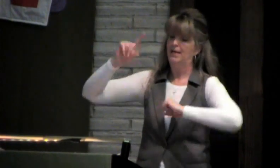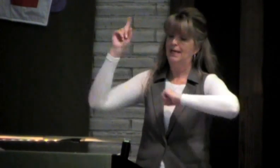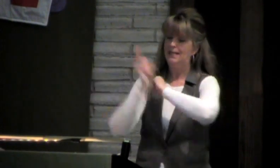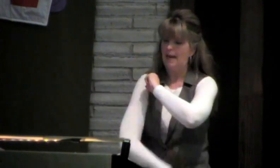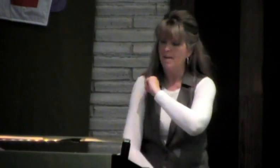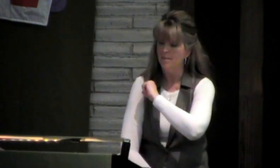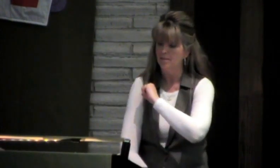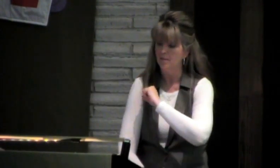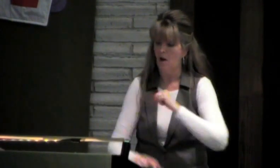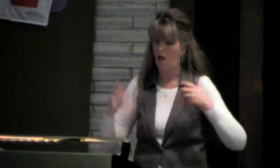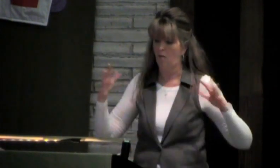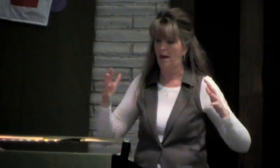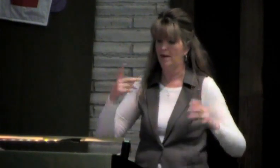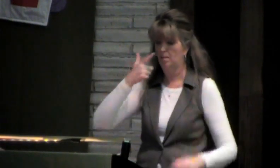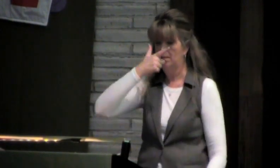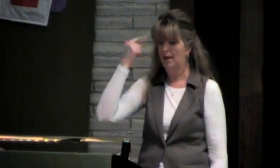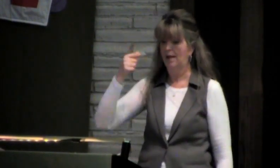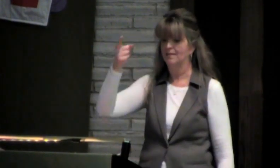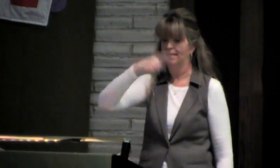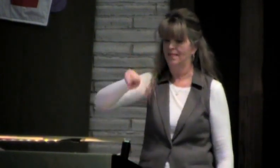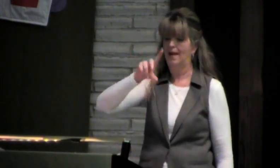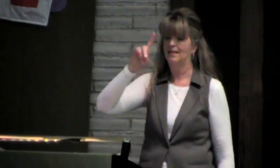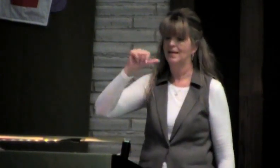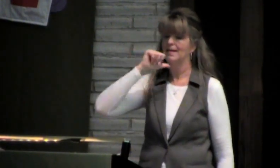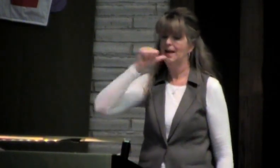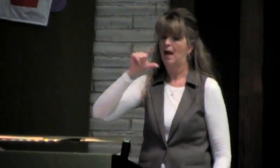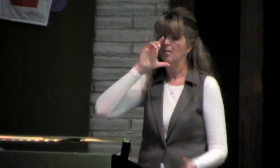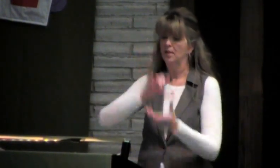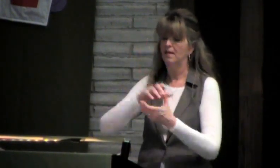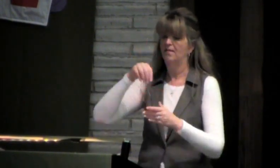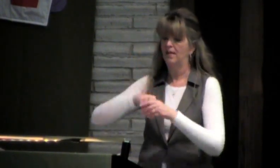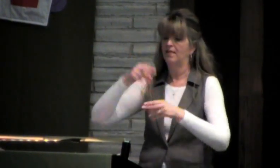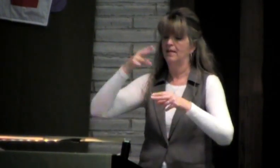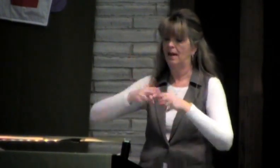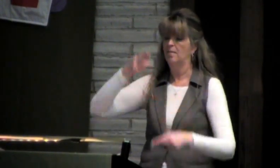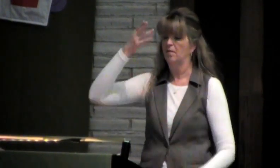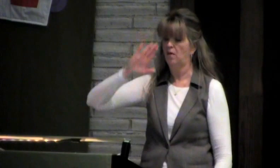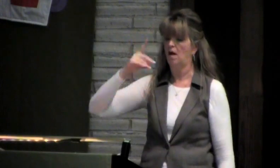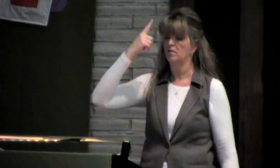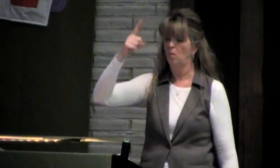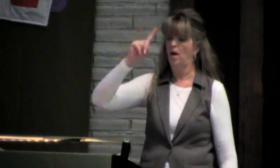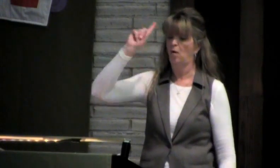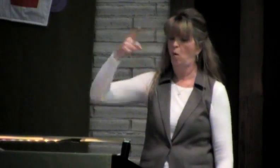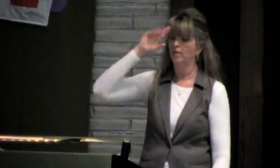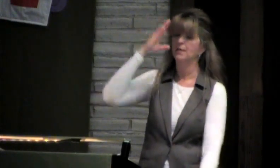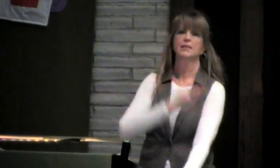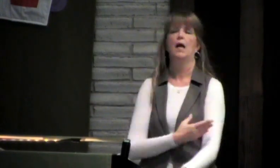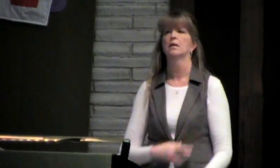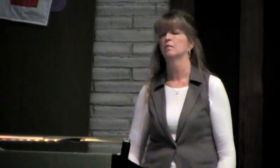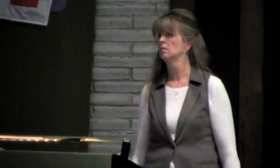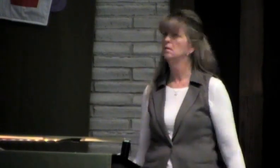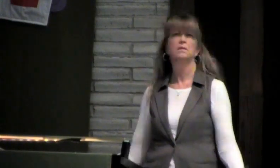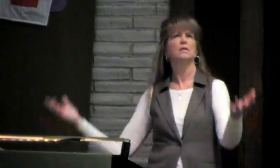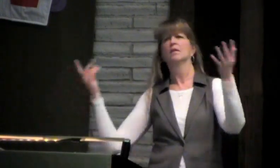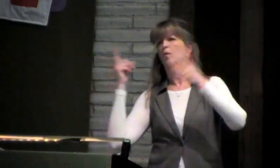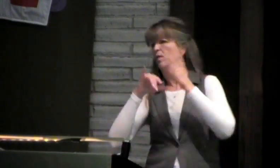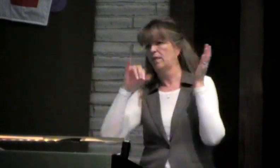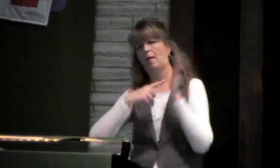does not believe stands condemned already, because they have not believed in the name of God's one and only son.